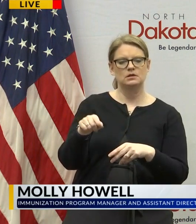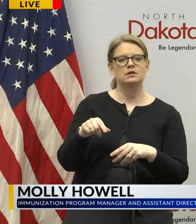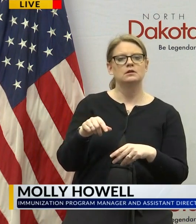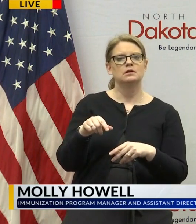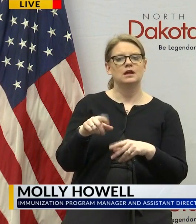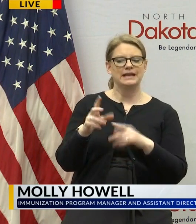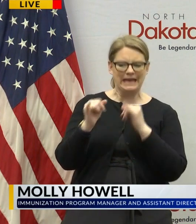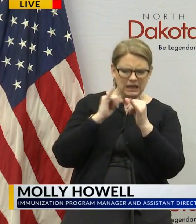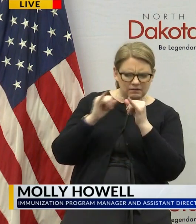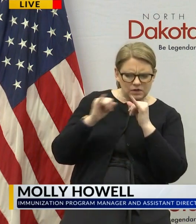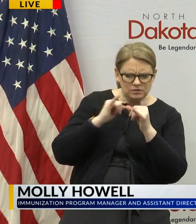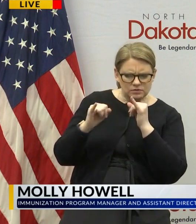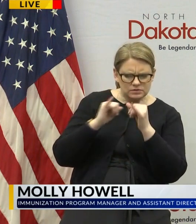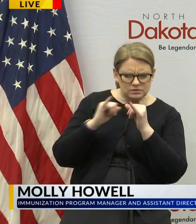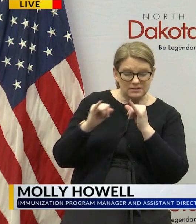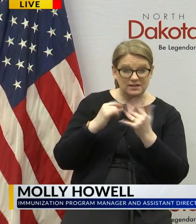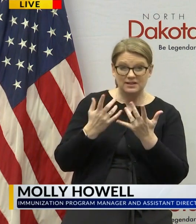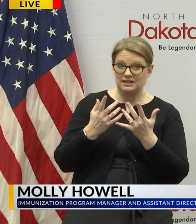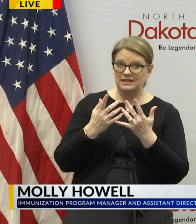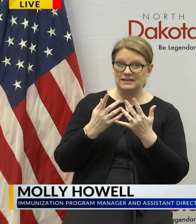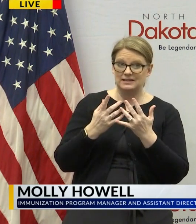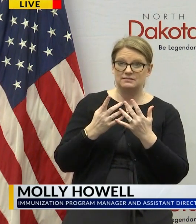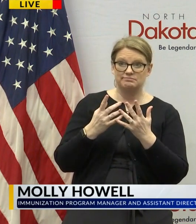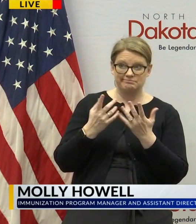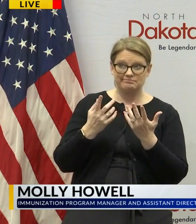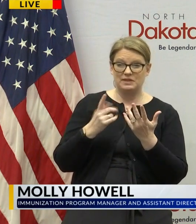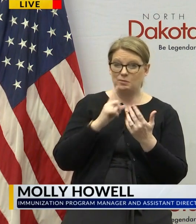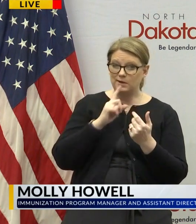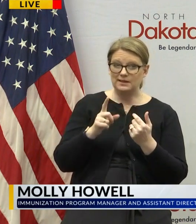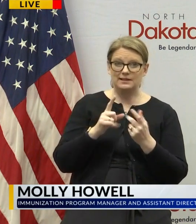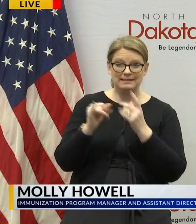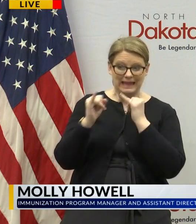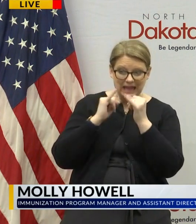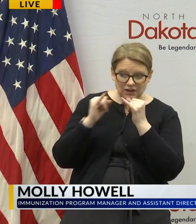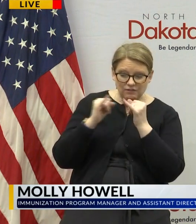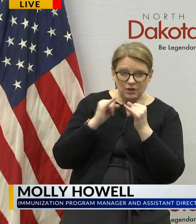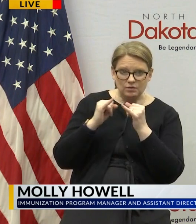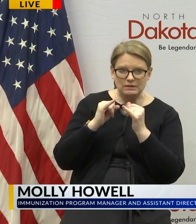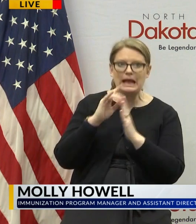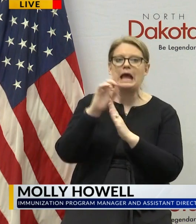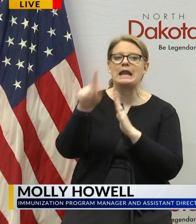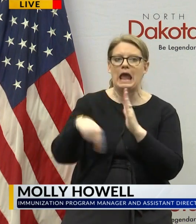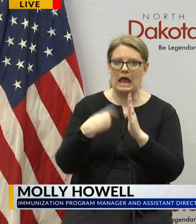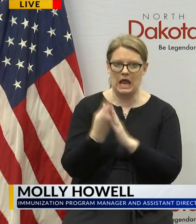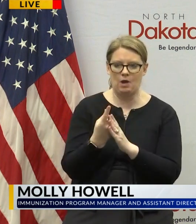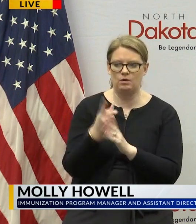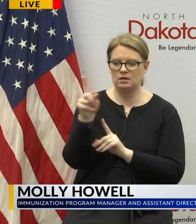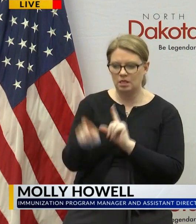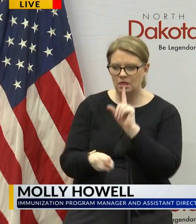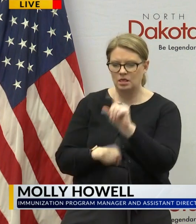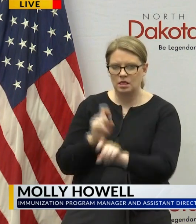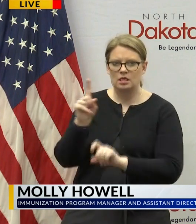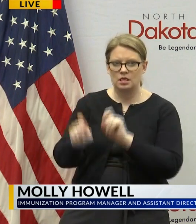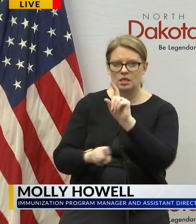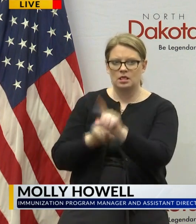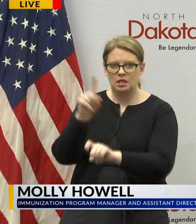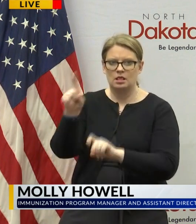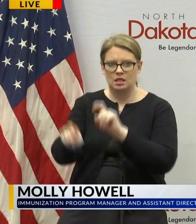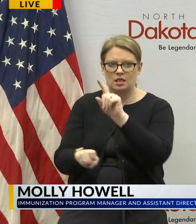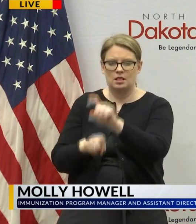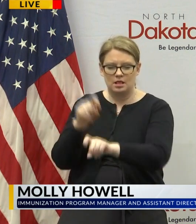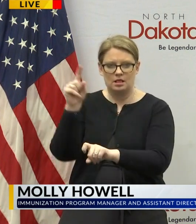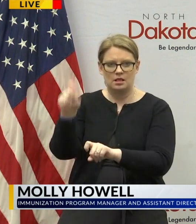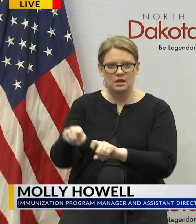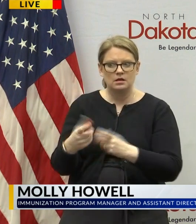interviews that individual the interviews so far have been taking up to an hour as a part of that interview we're gathering